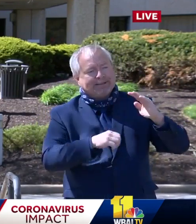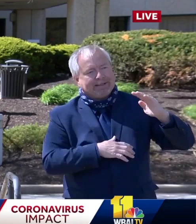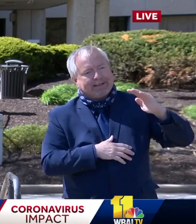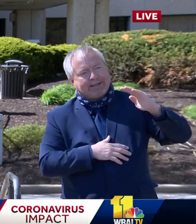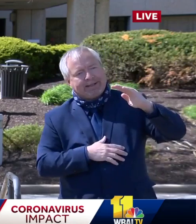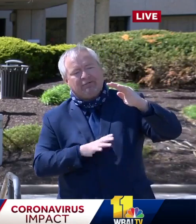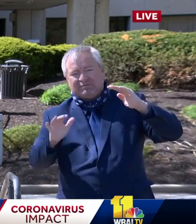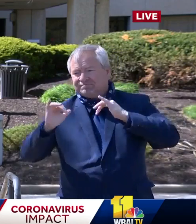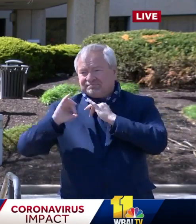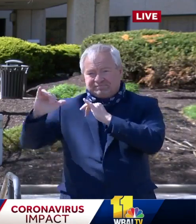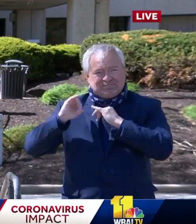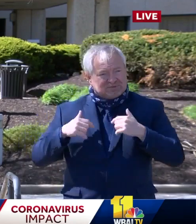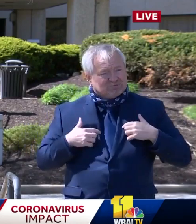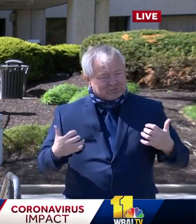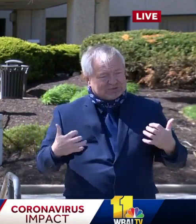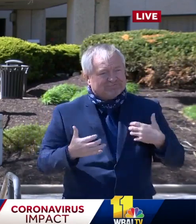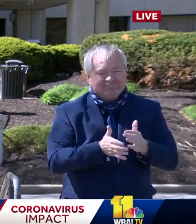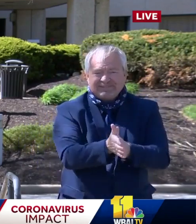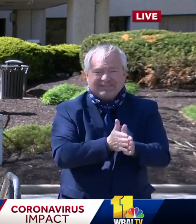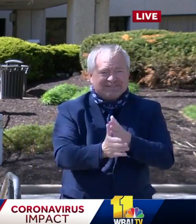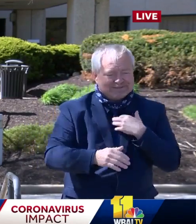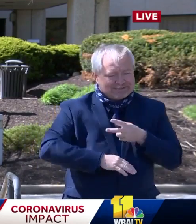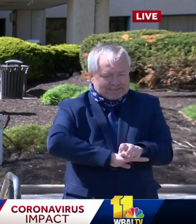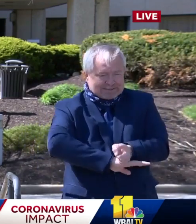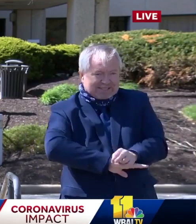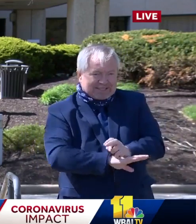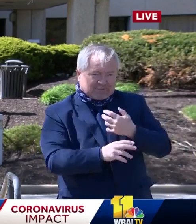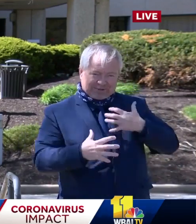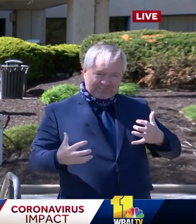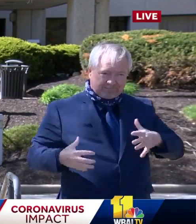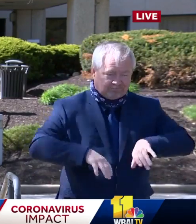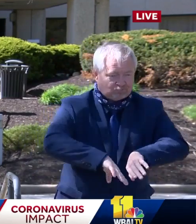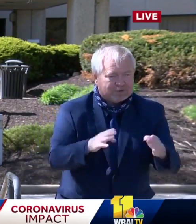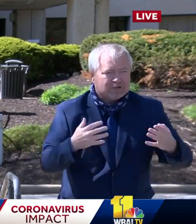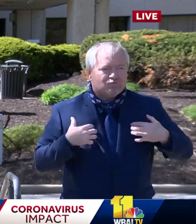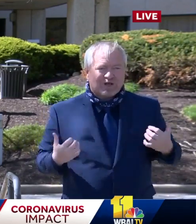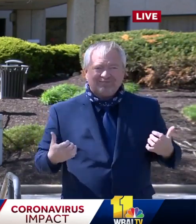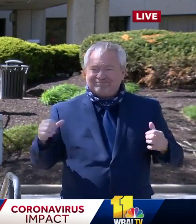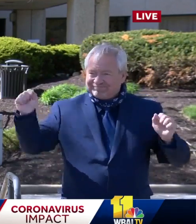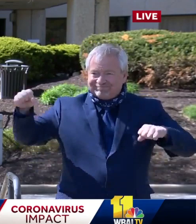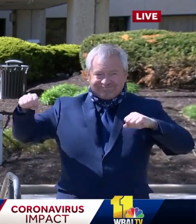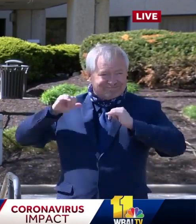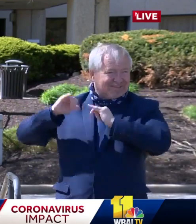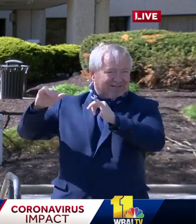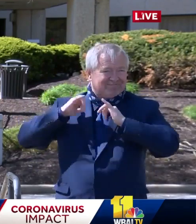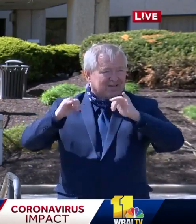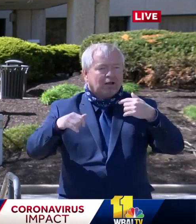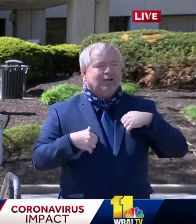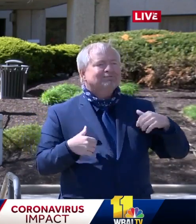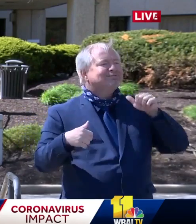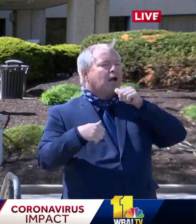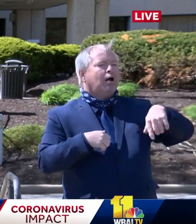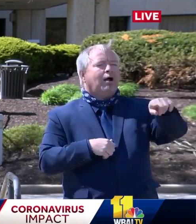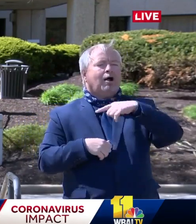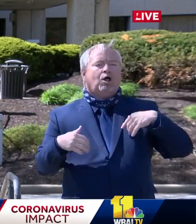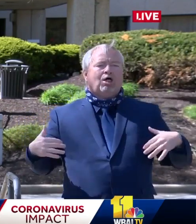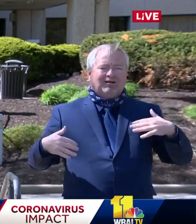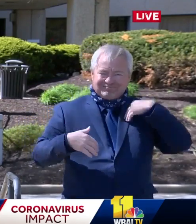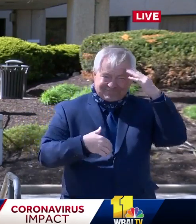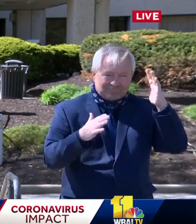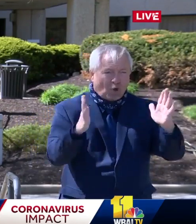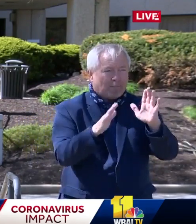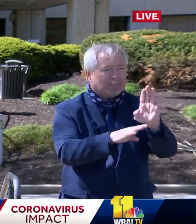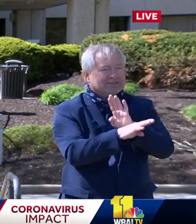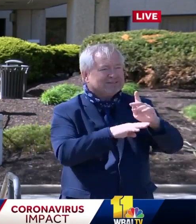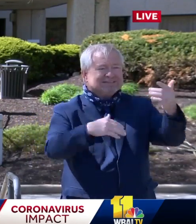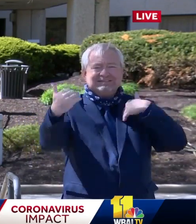to get things open as quickly as we can. And I'm, uh, concerned about the people who are not working and the small businesses, but we want to do it in a safe,